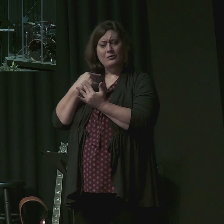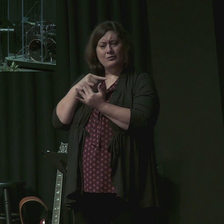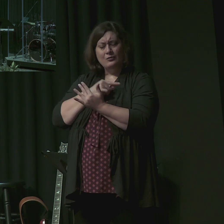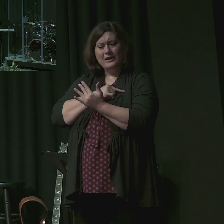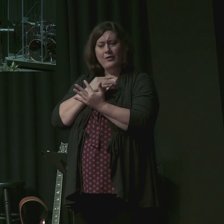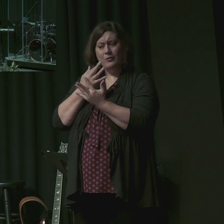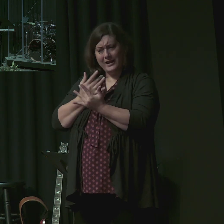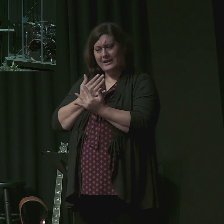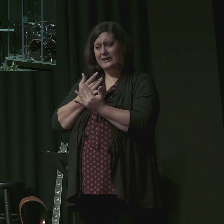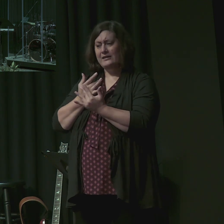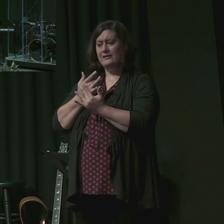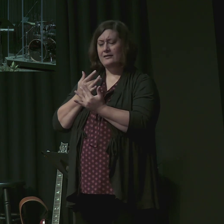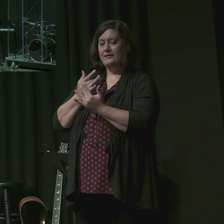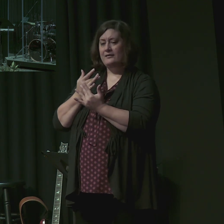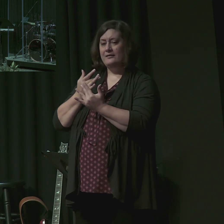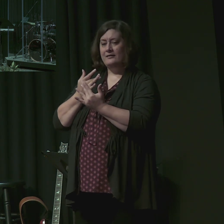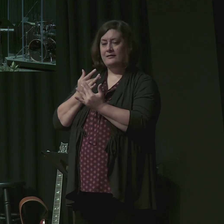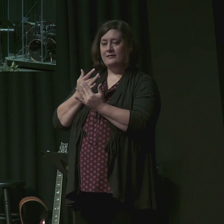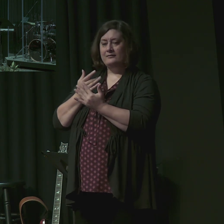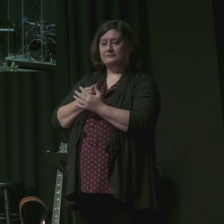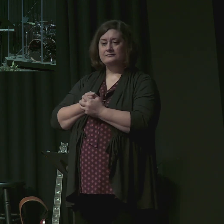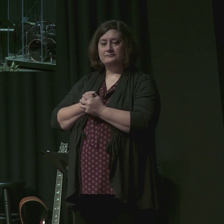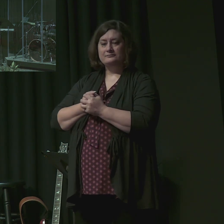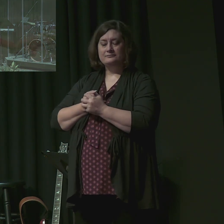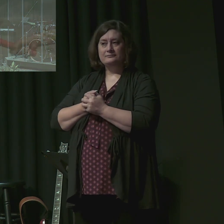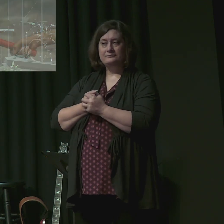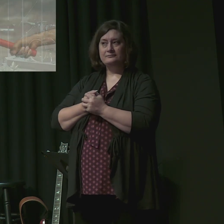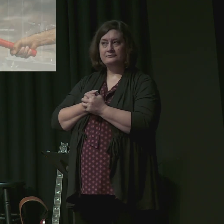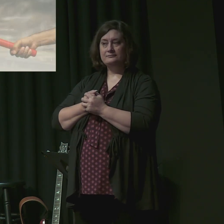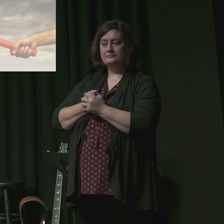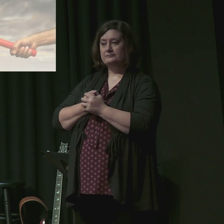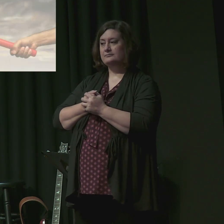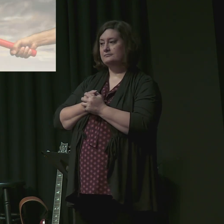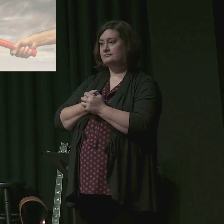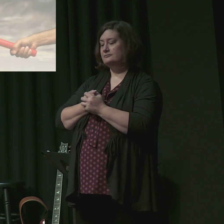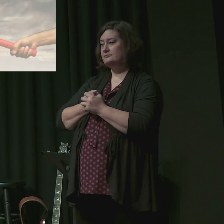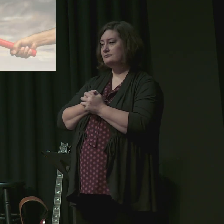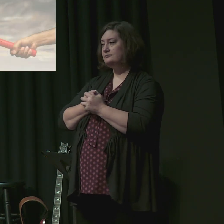And so in conclusion your charge